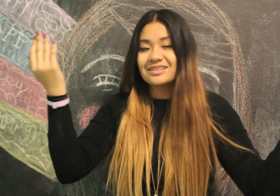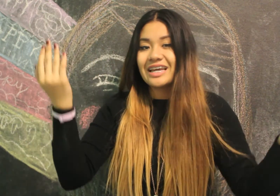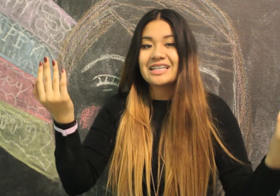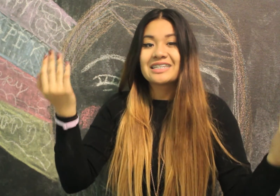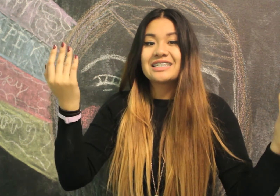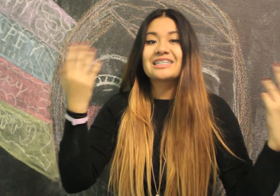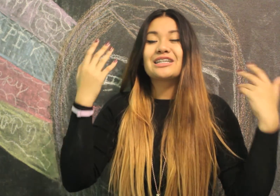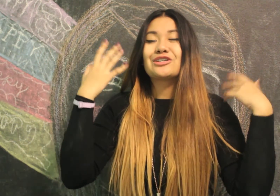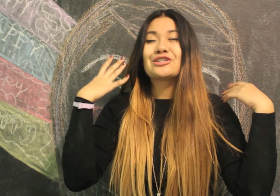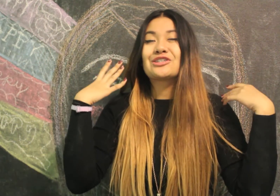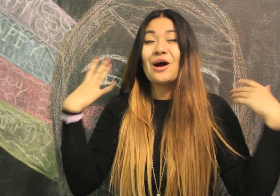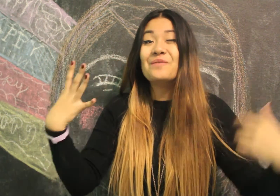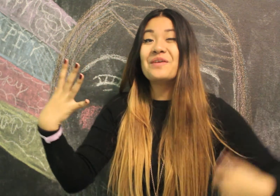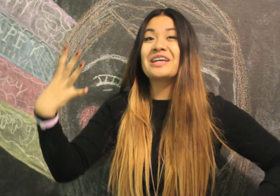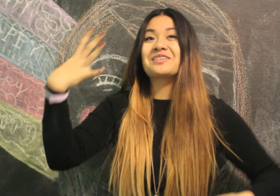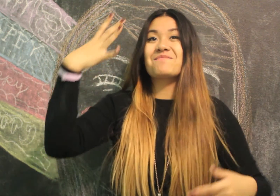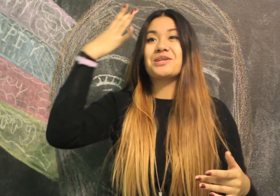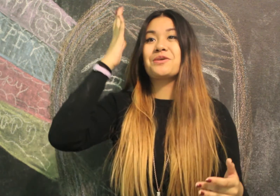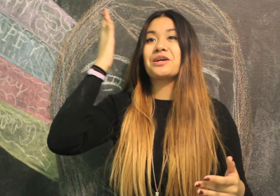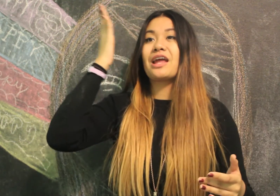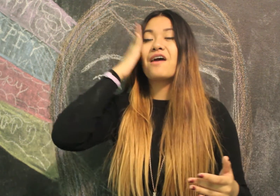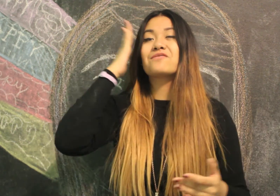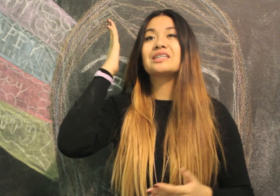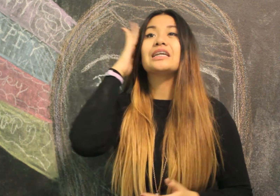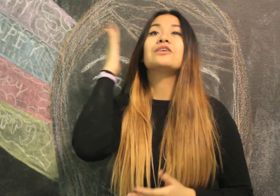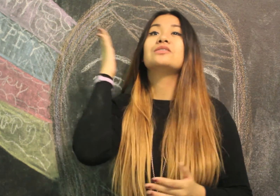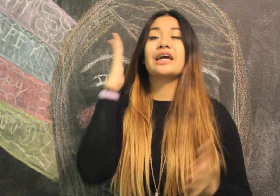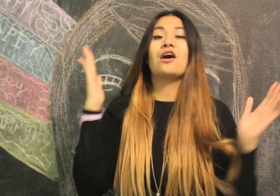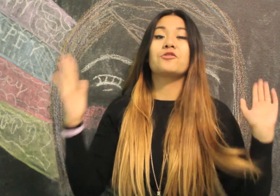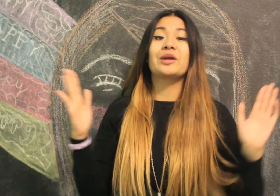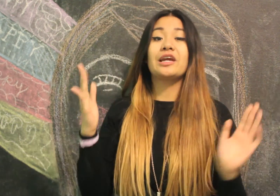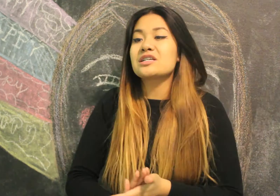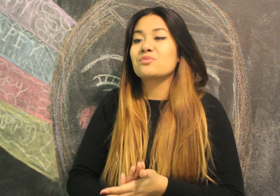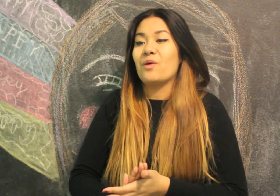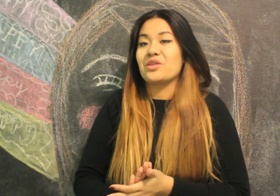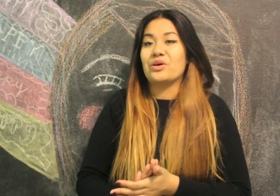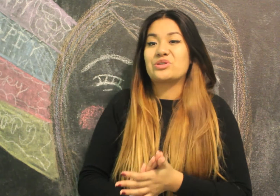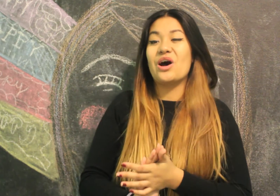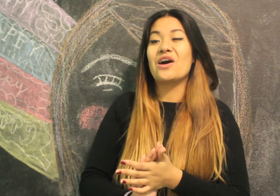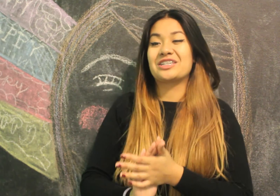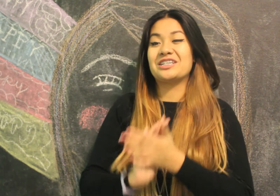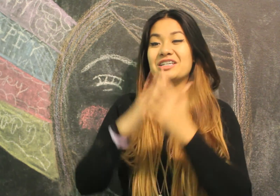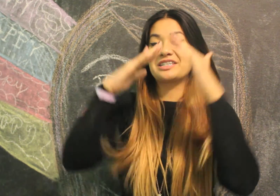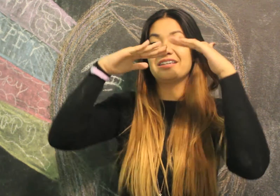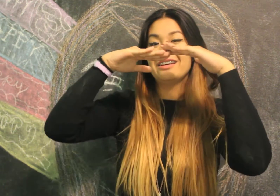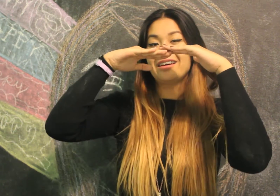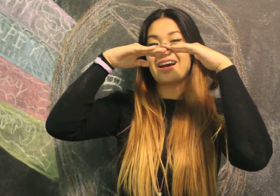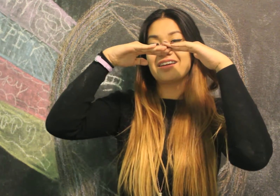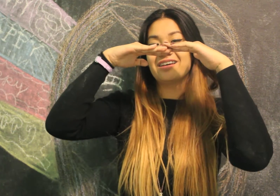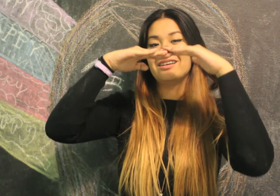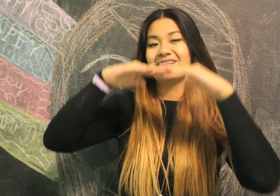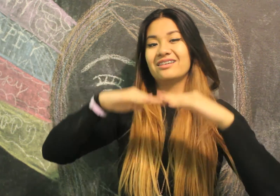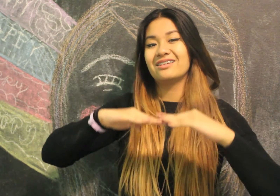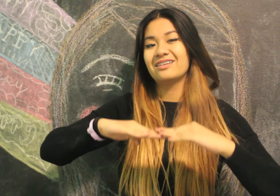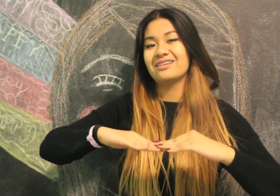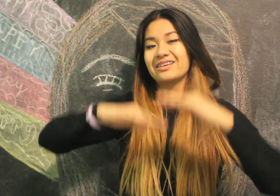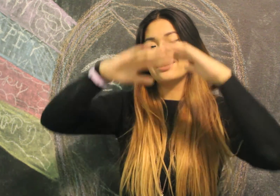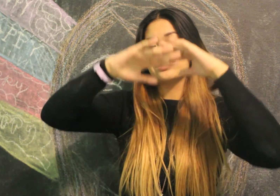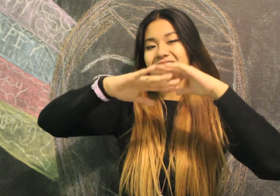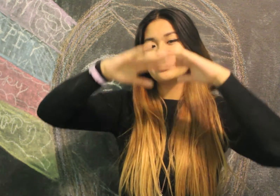It's just so mainstream And you hear it every single day on the radio I just want those songs to just Kinda You know Just